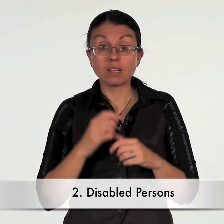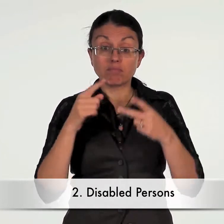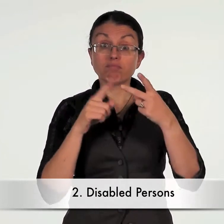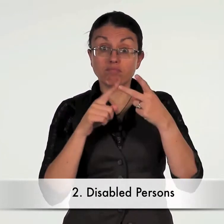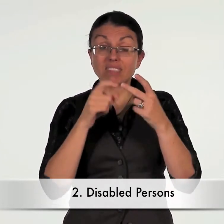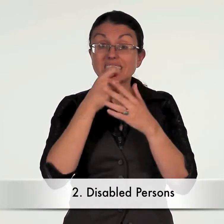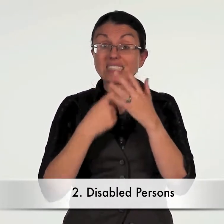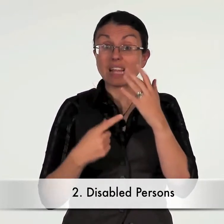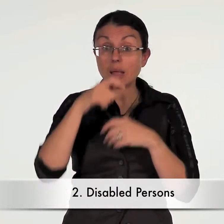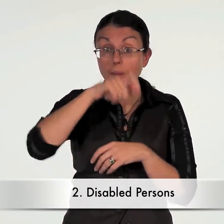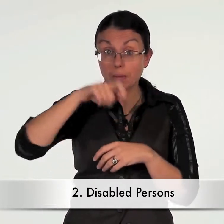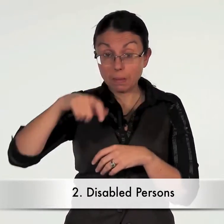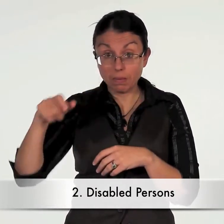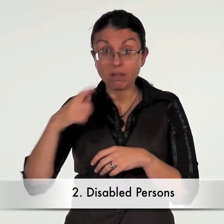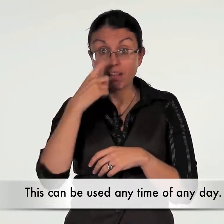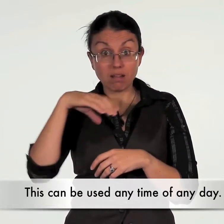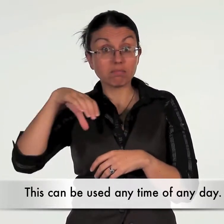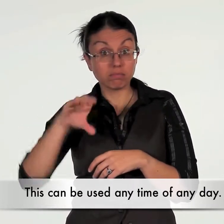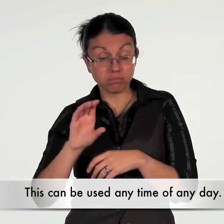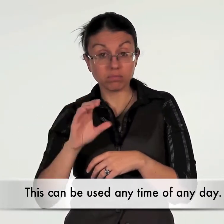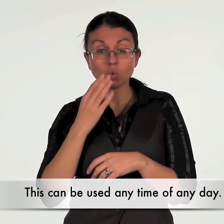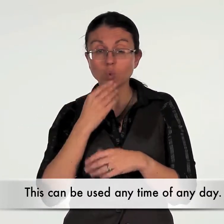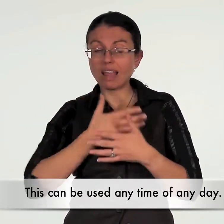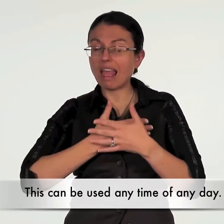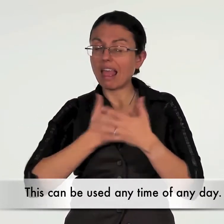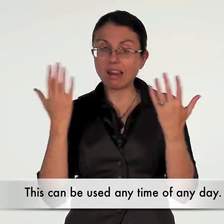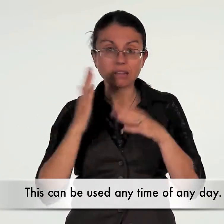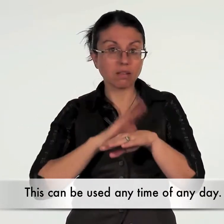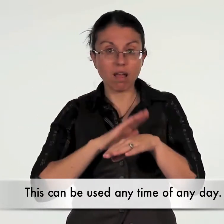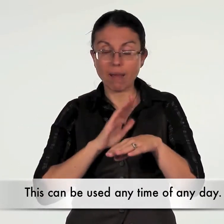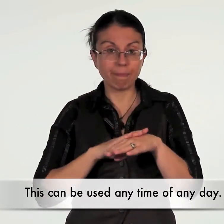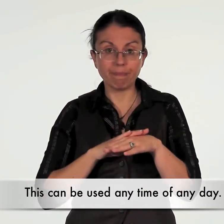Disabled persons. This can be used any time of any day.